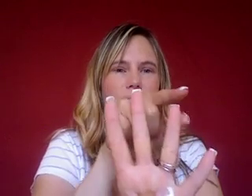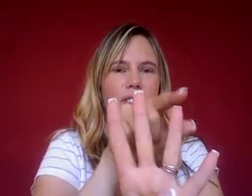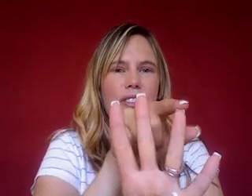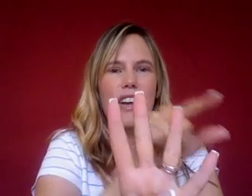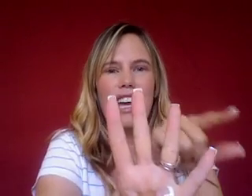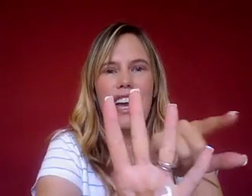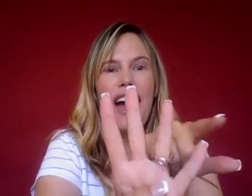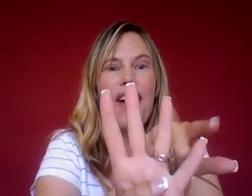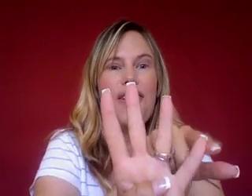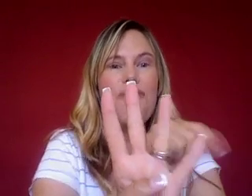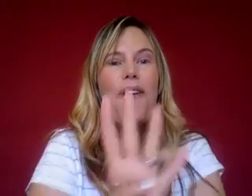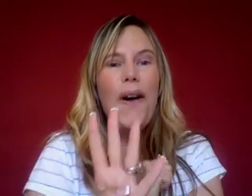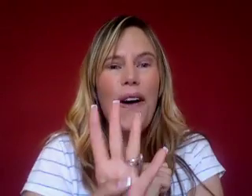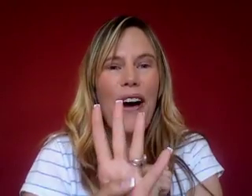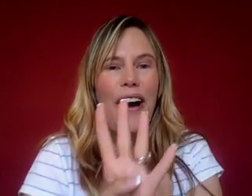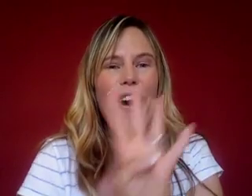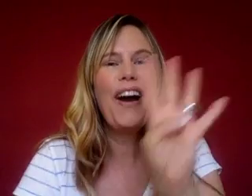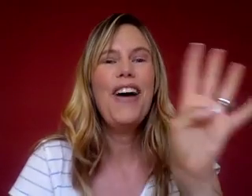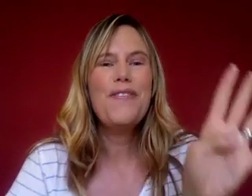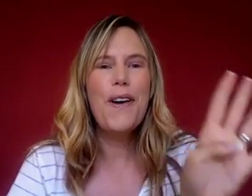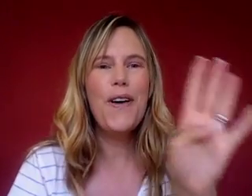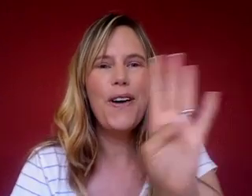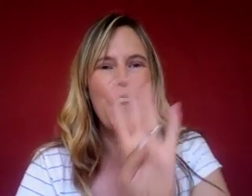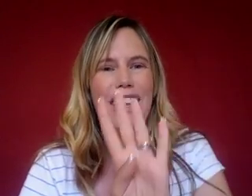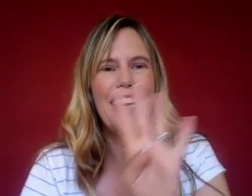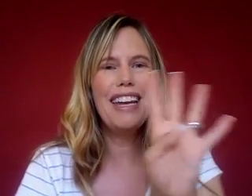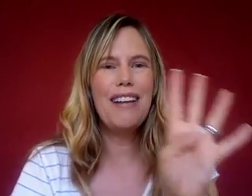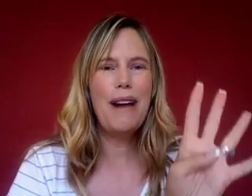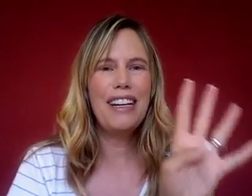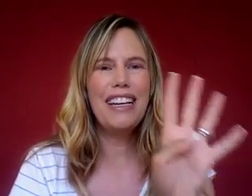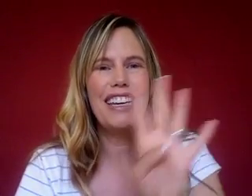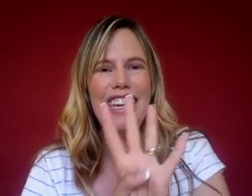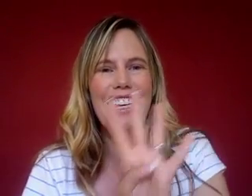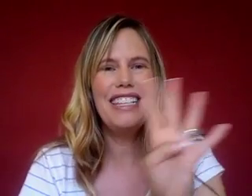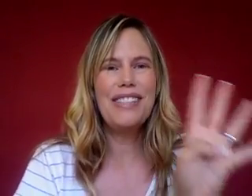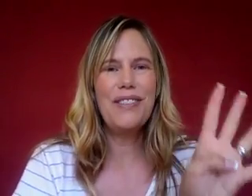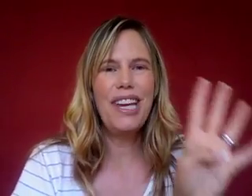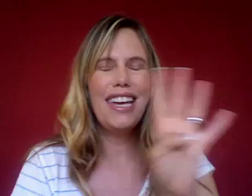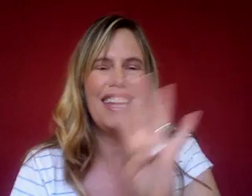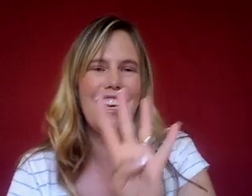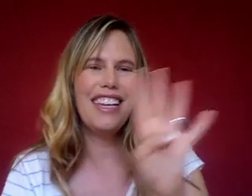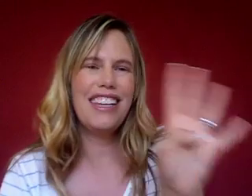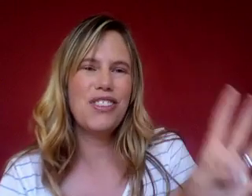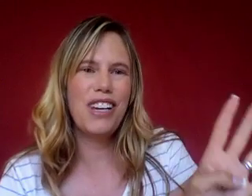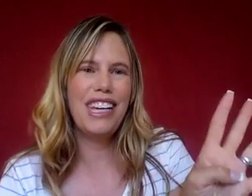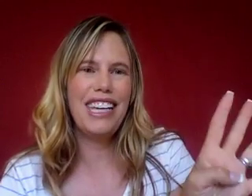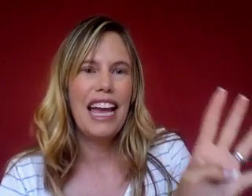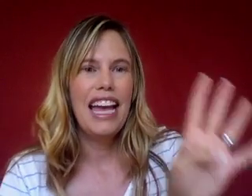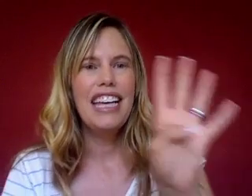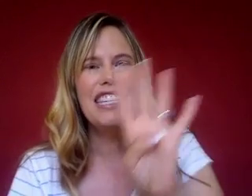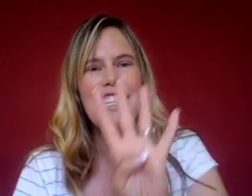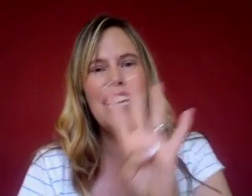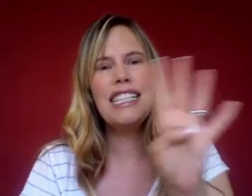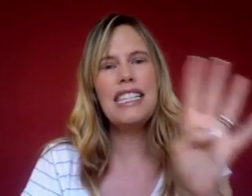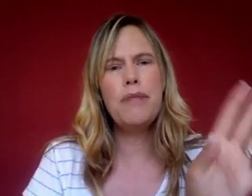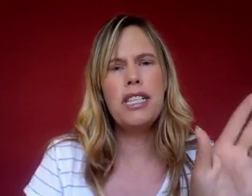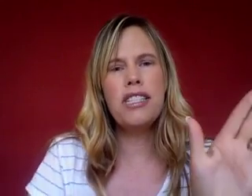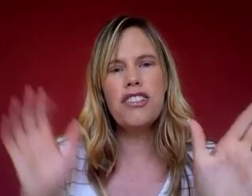two, three, four. Four little monkeys swinging in a tree. Teasy, Mr.